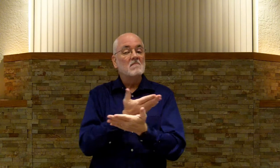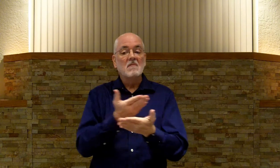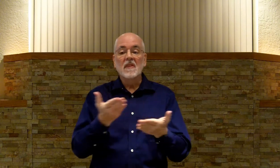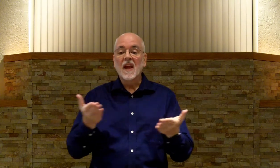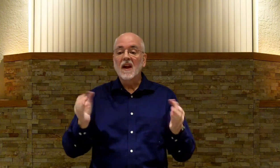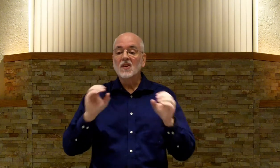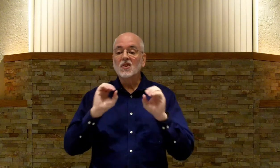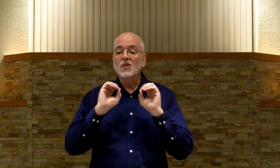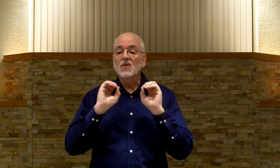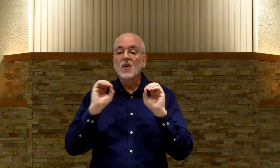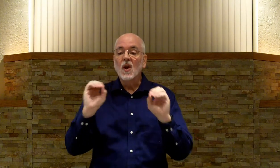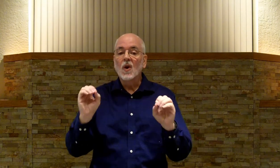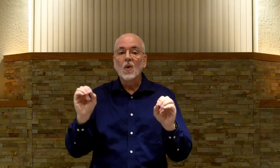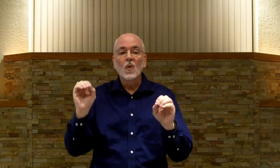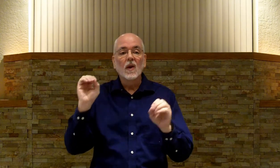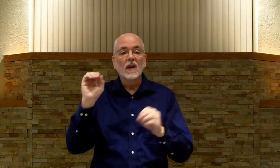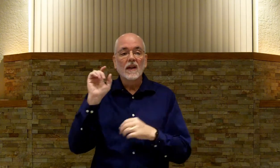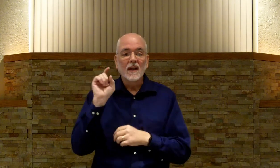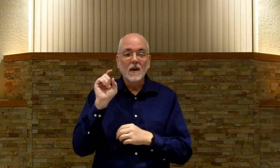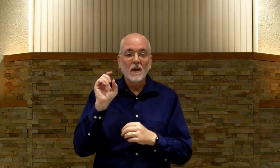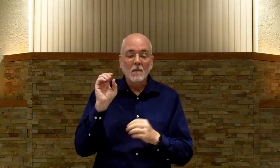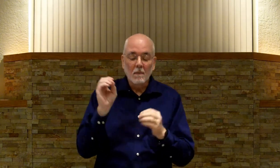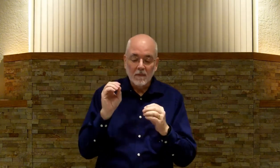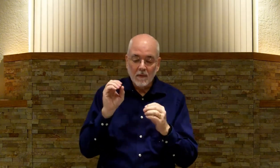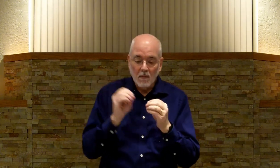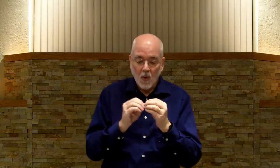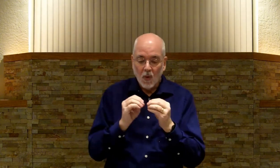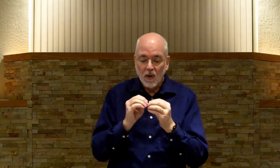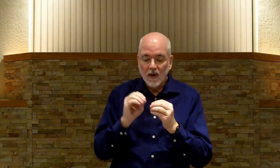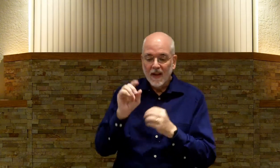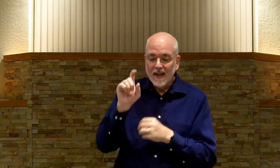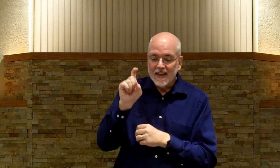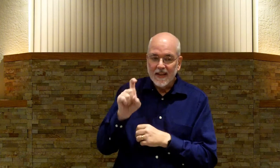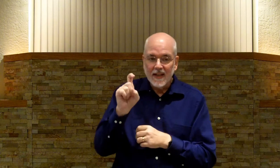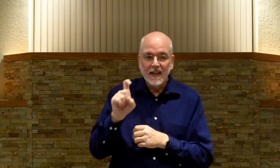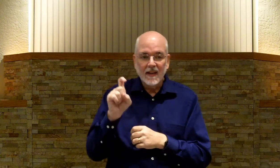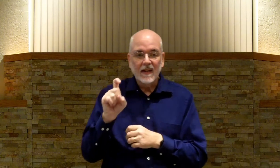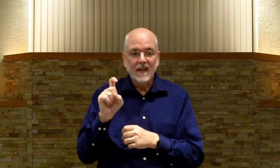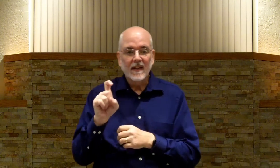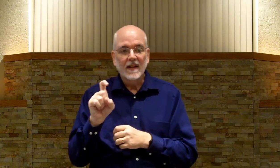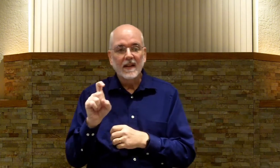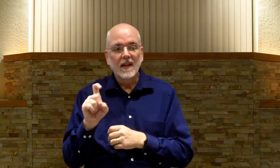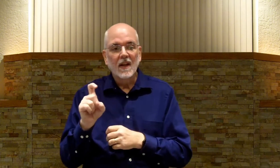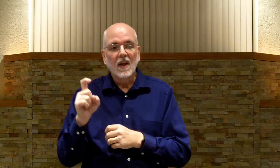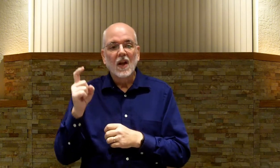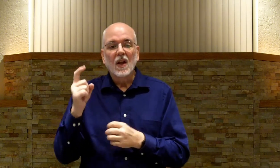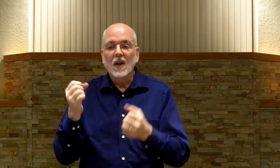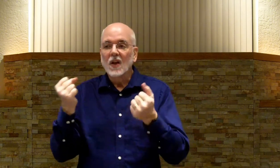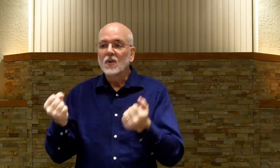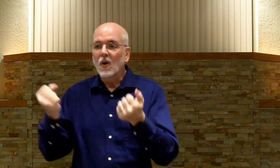There's. No. More. Need. To